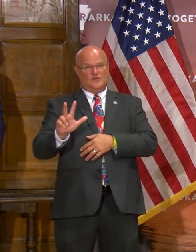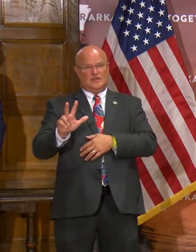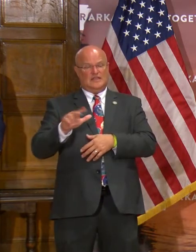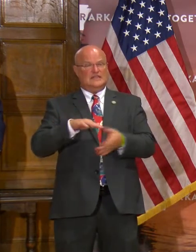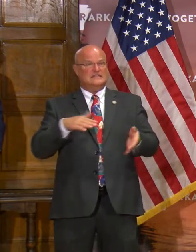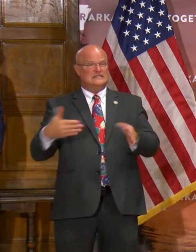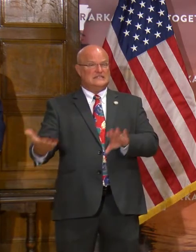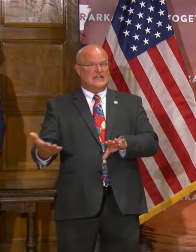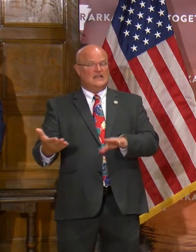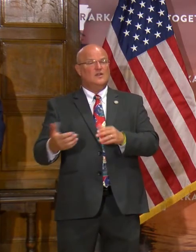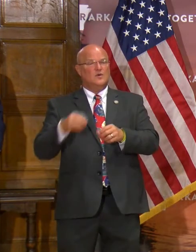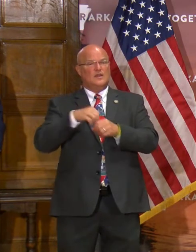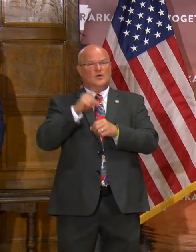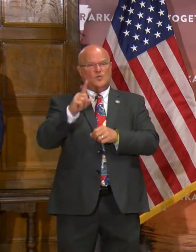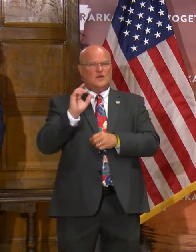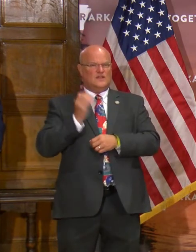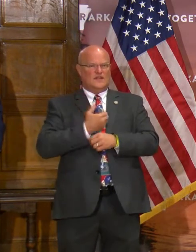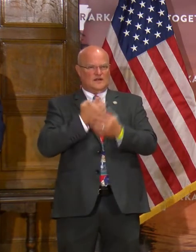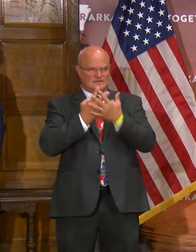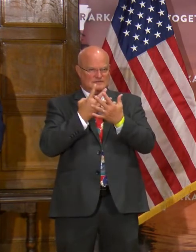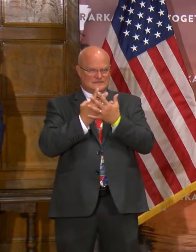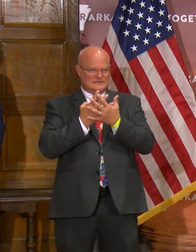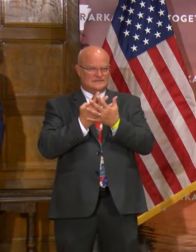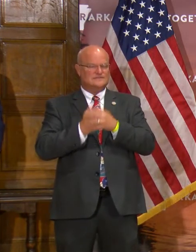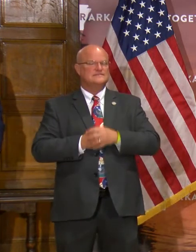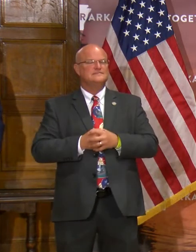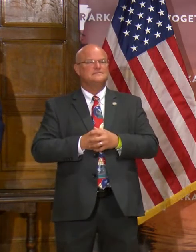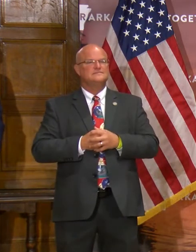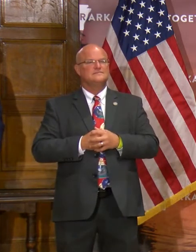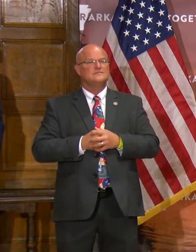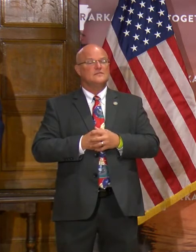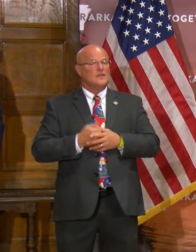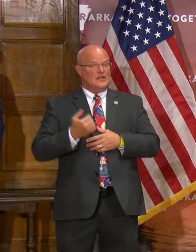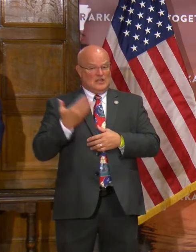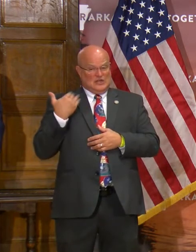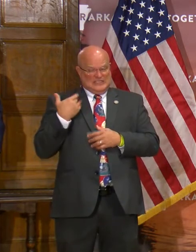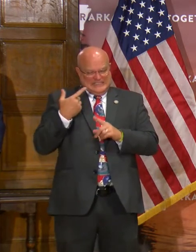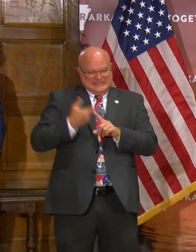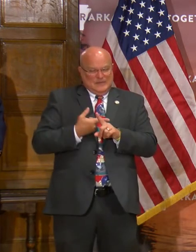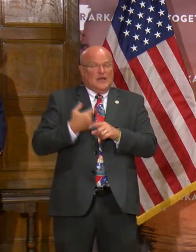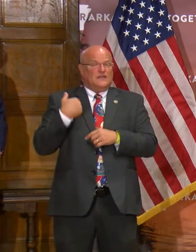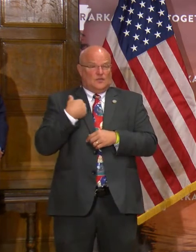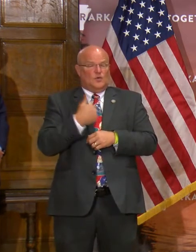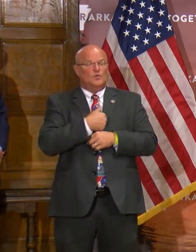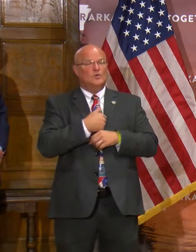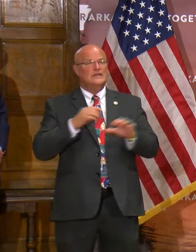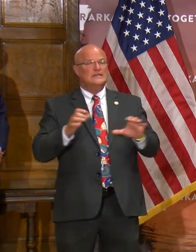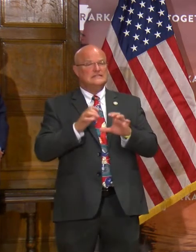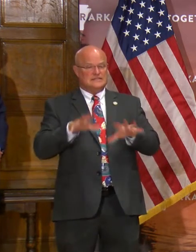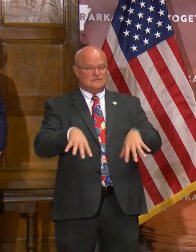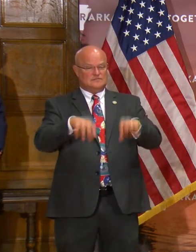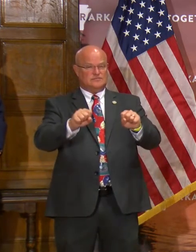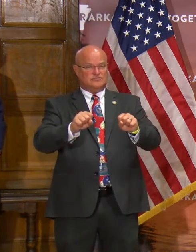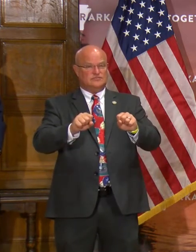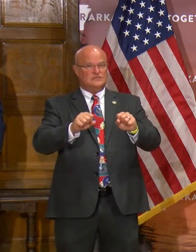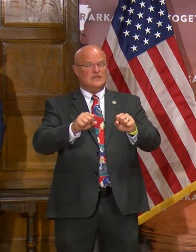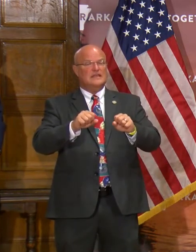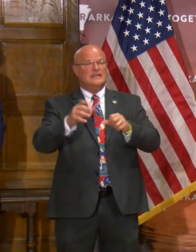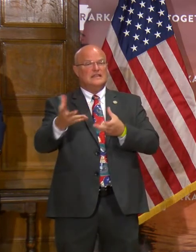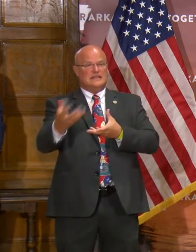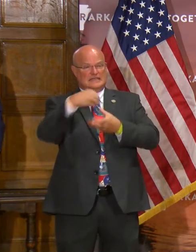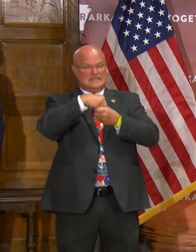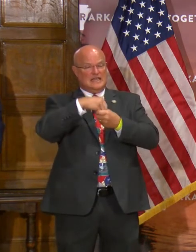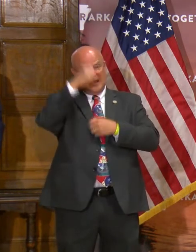passing away within one of our correctional facilities. Earlier this month, we did resume the intake